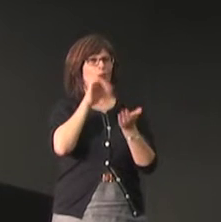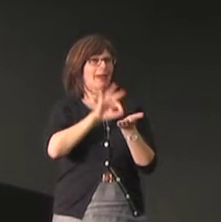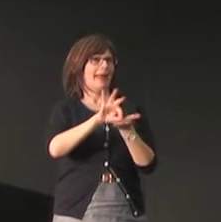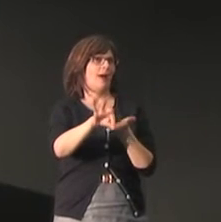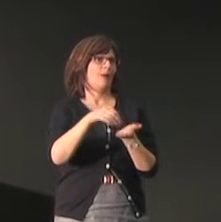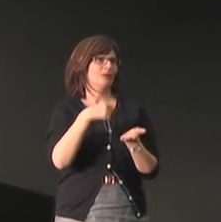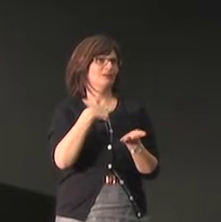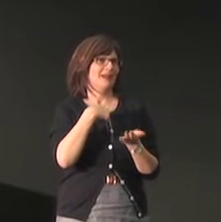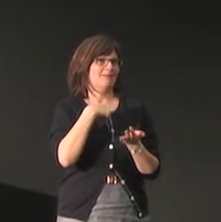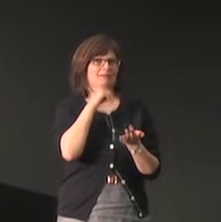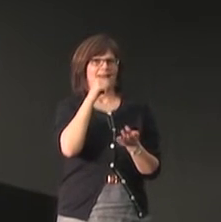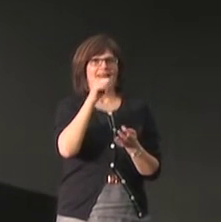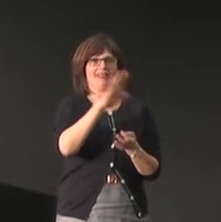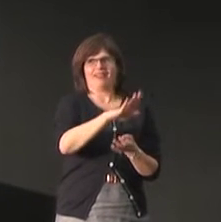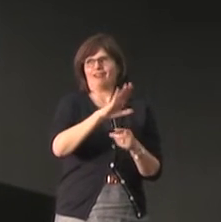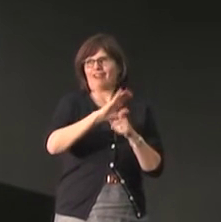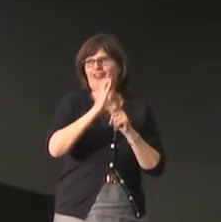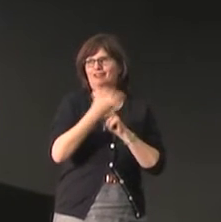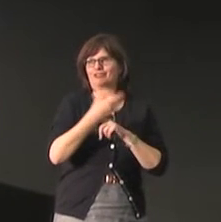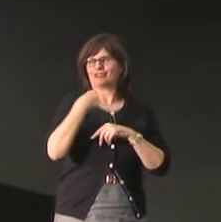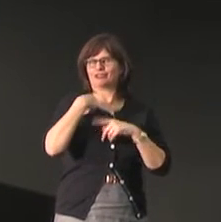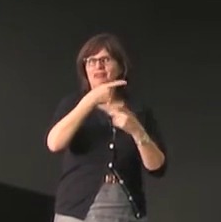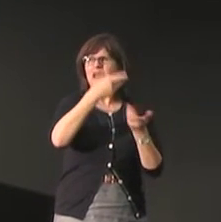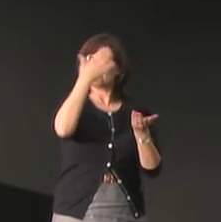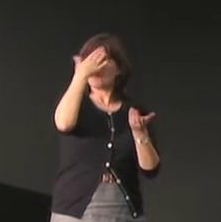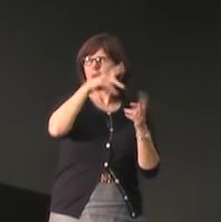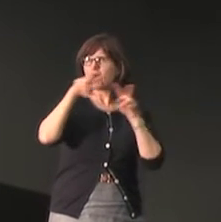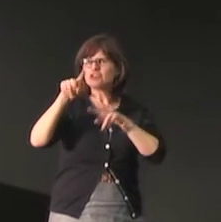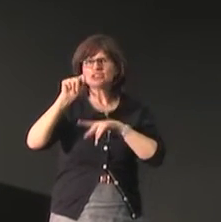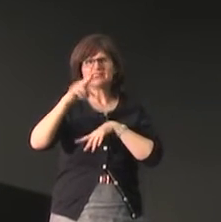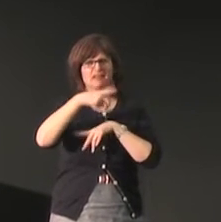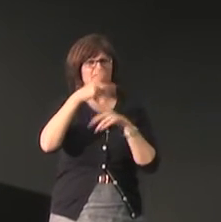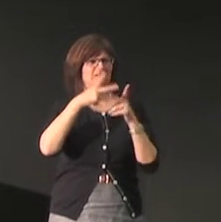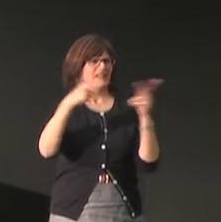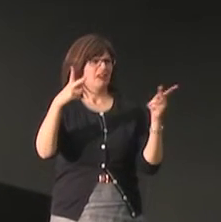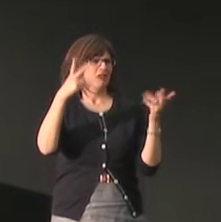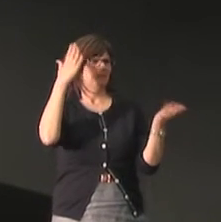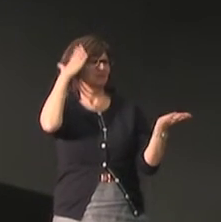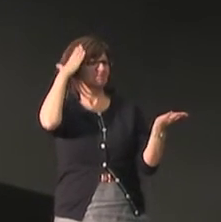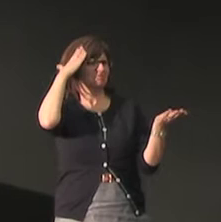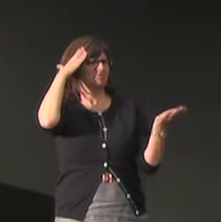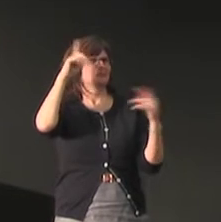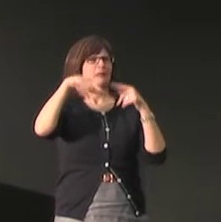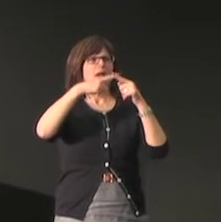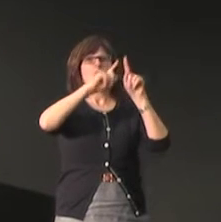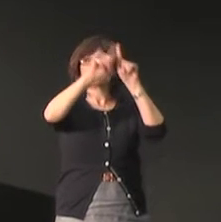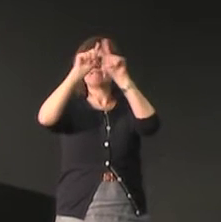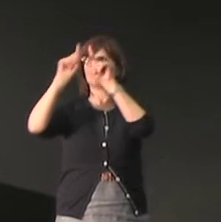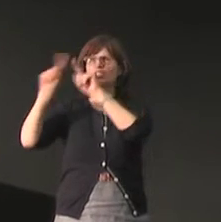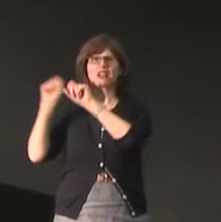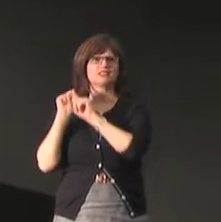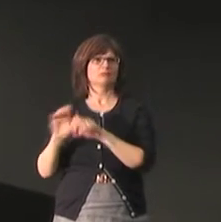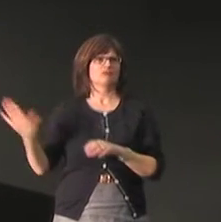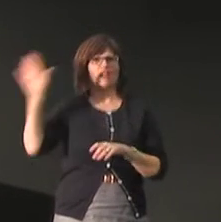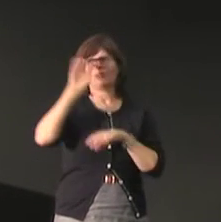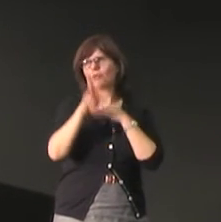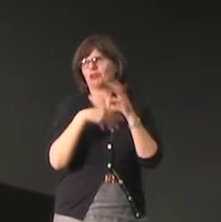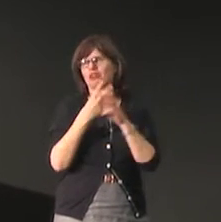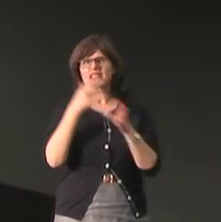adopt all of their cultures I don't count, I mean, I'm an outsider they watch TV they know that everybody in the world doesn't look like them